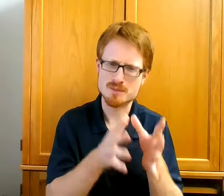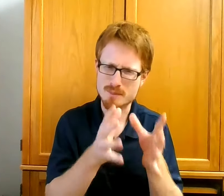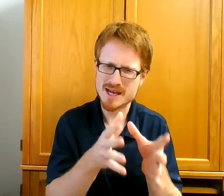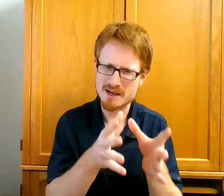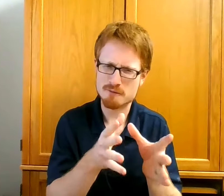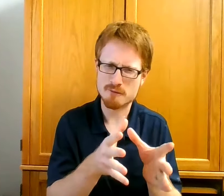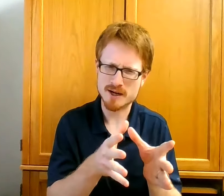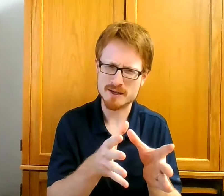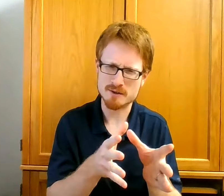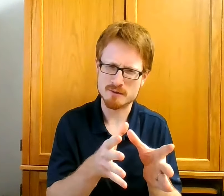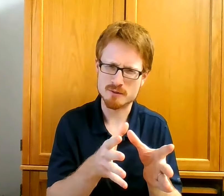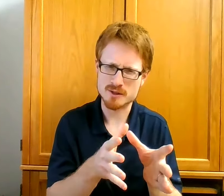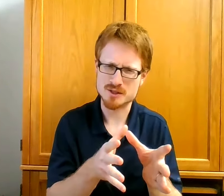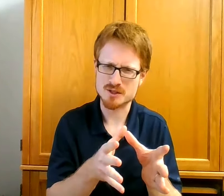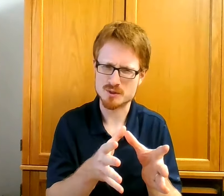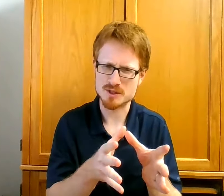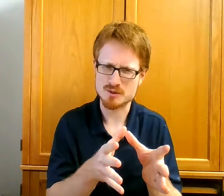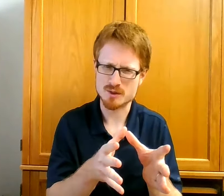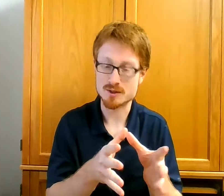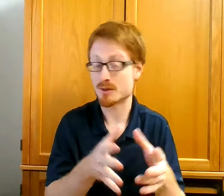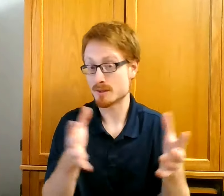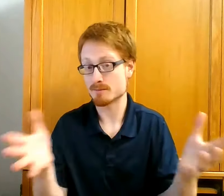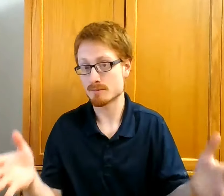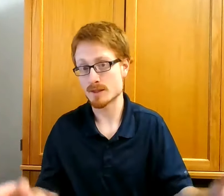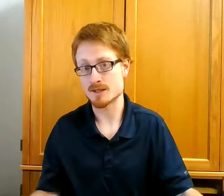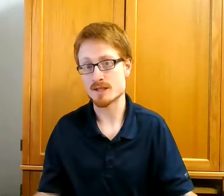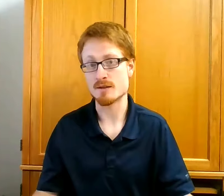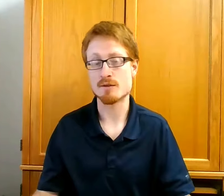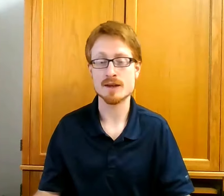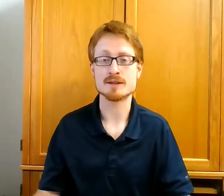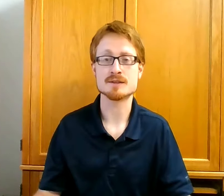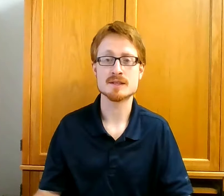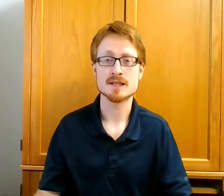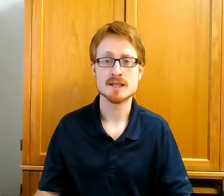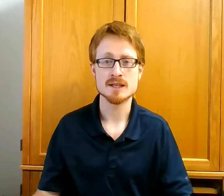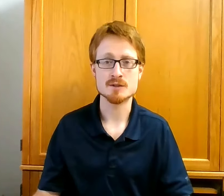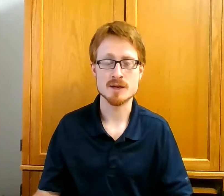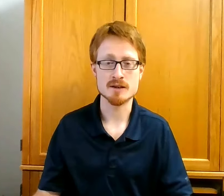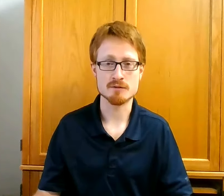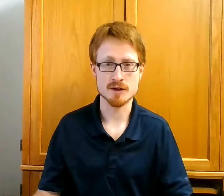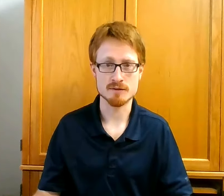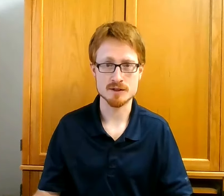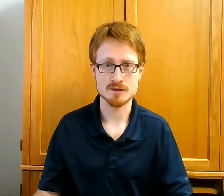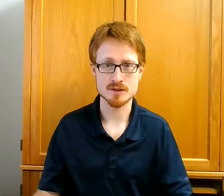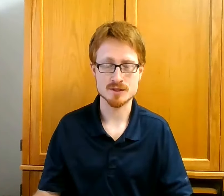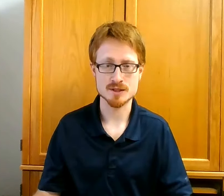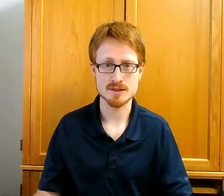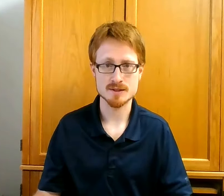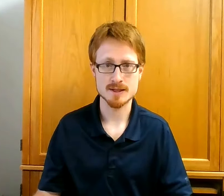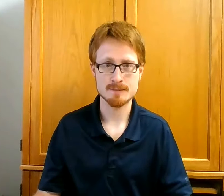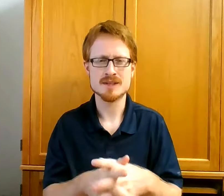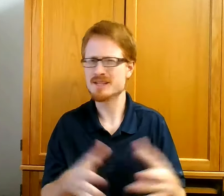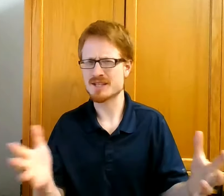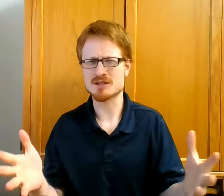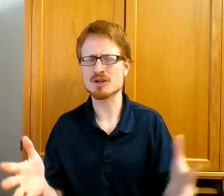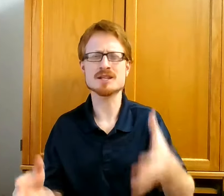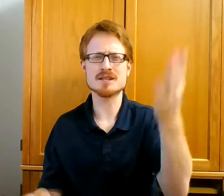making fun of Christians with these words, or at least he thinks he's making fun of these Christians. He says, look at these